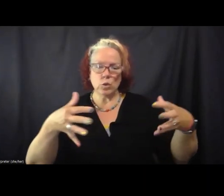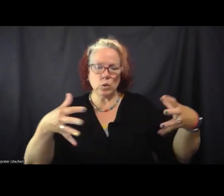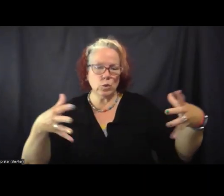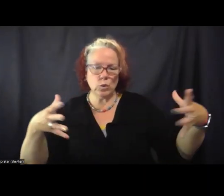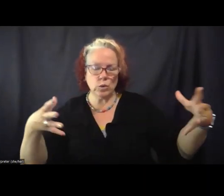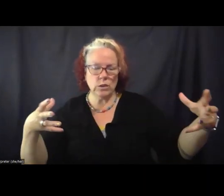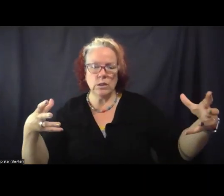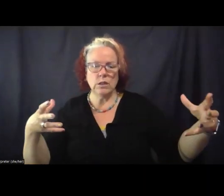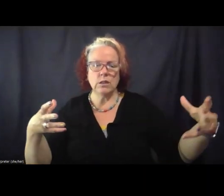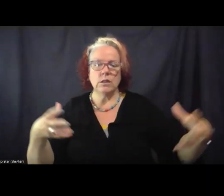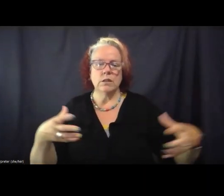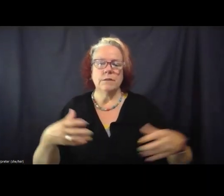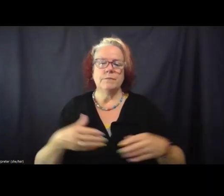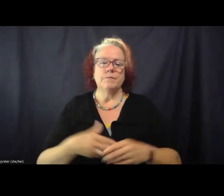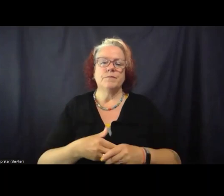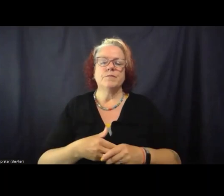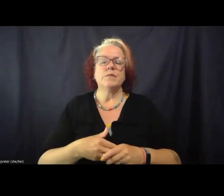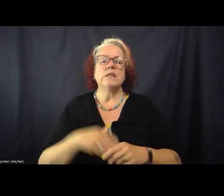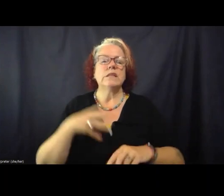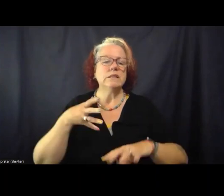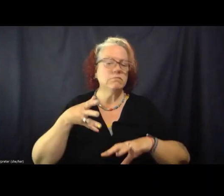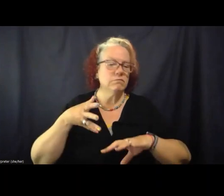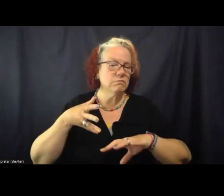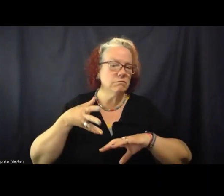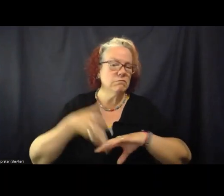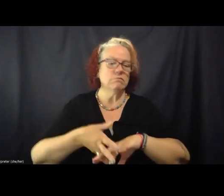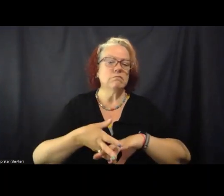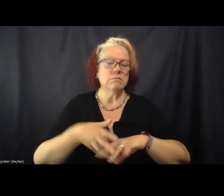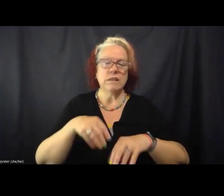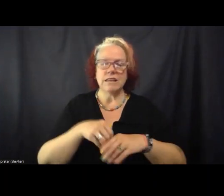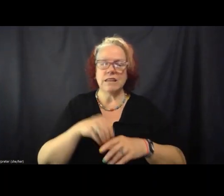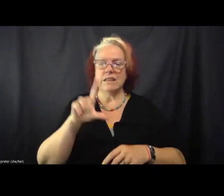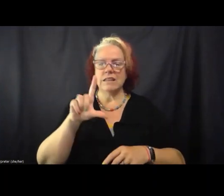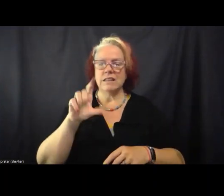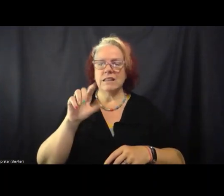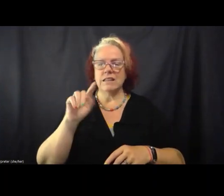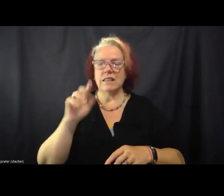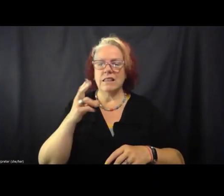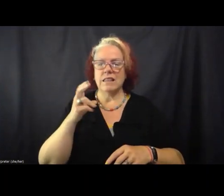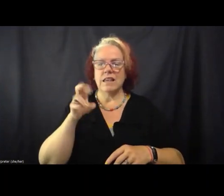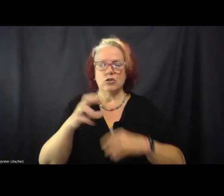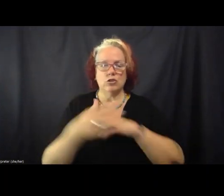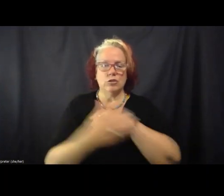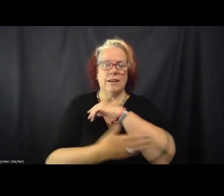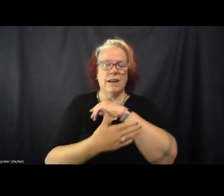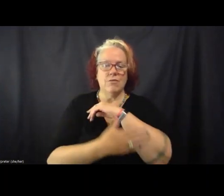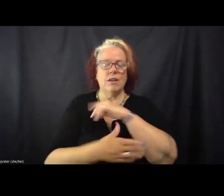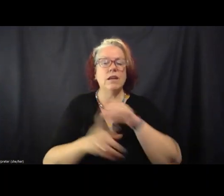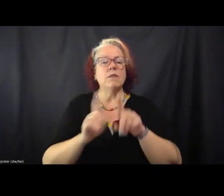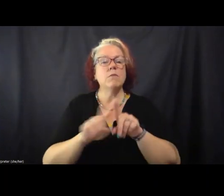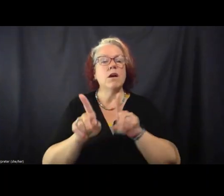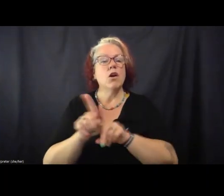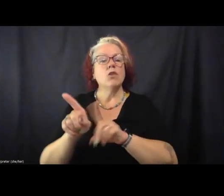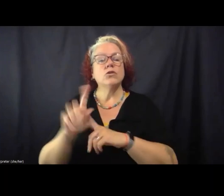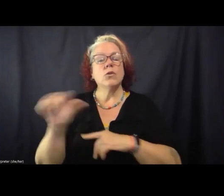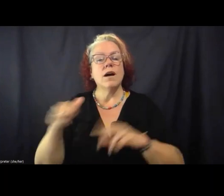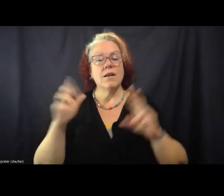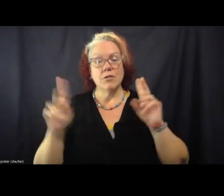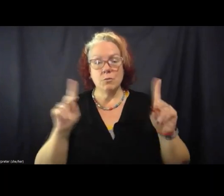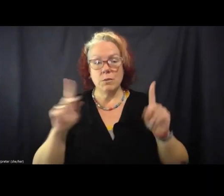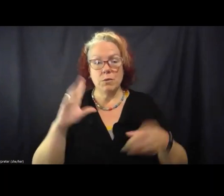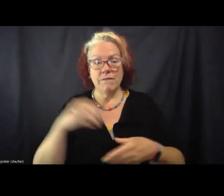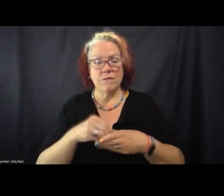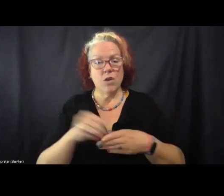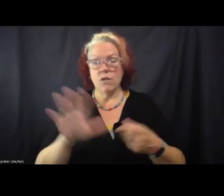had deep roots in Letcher County, but also had lots of other folks involved from around